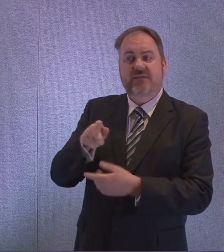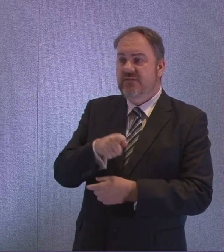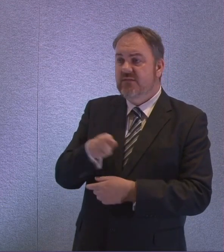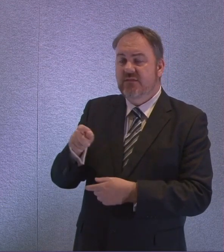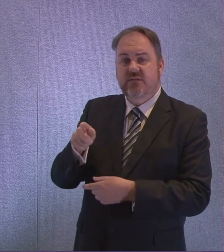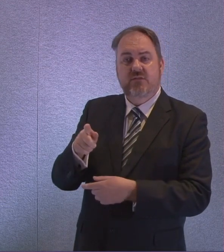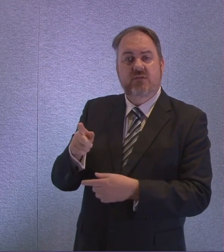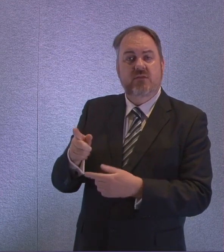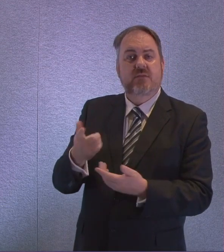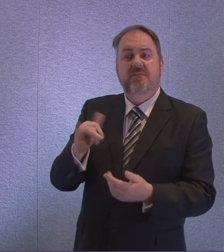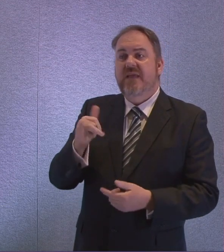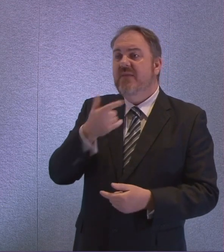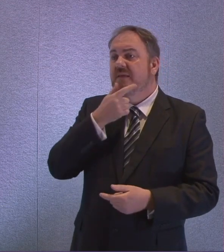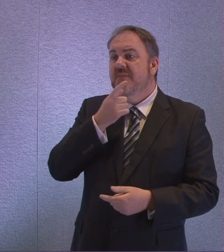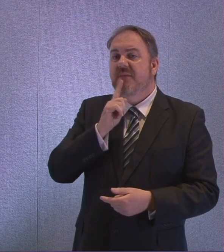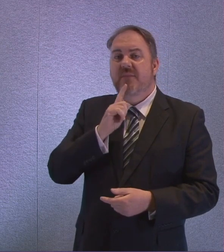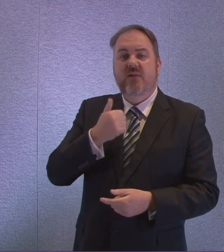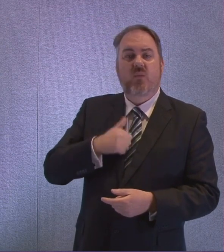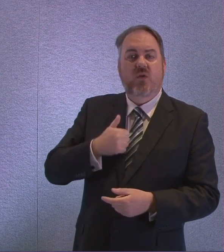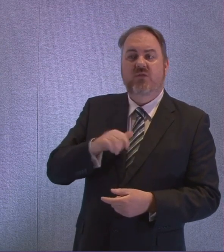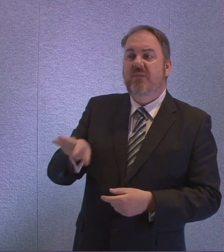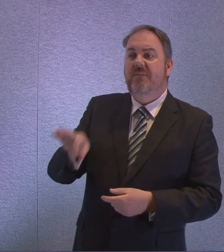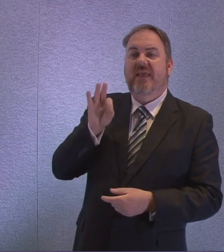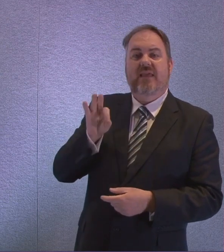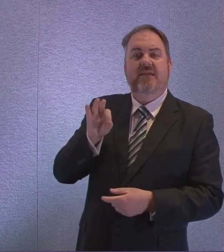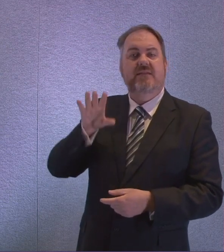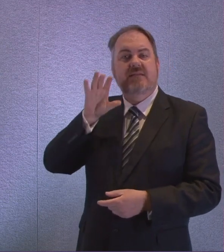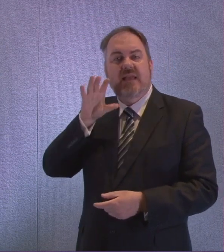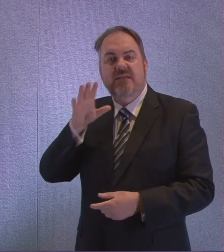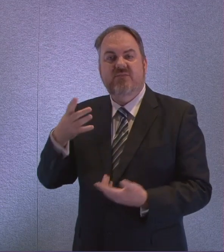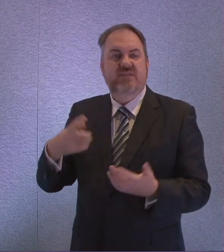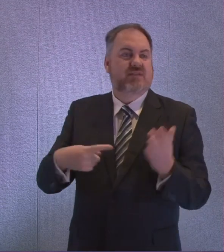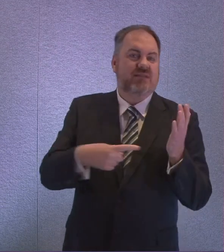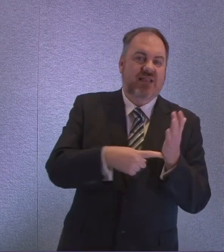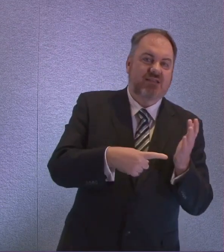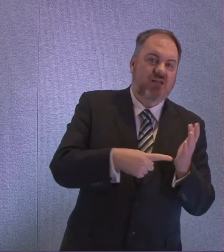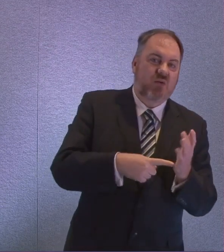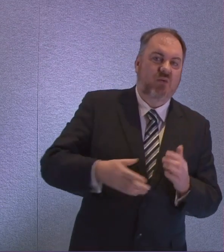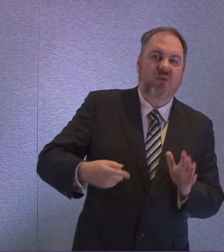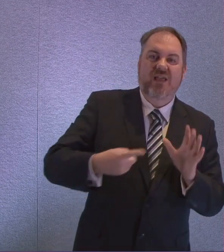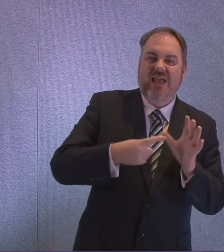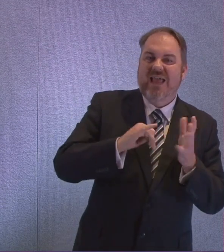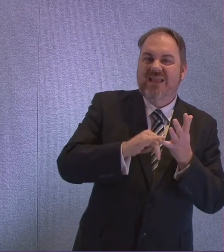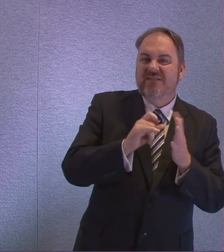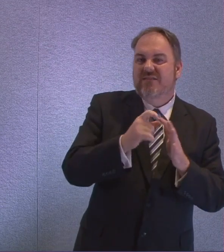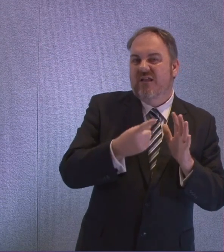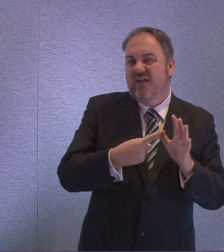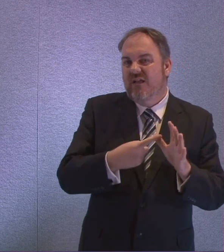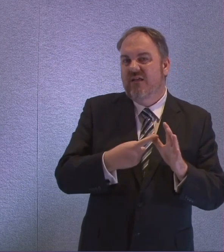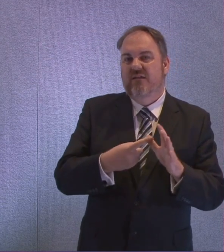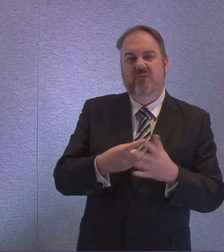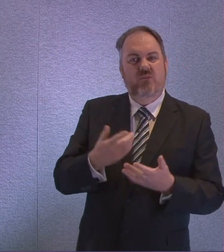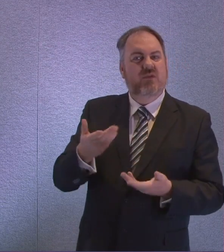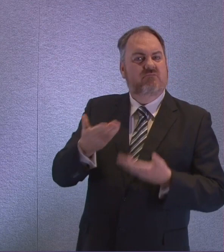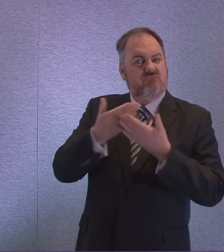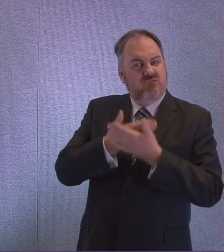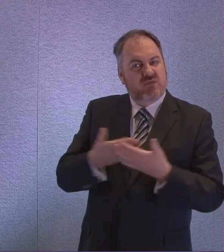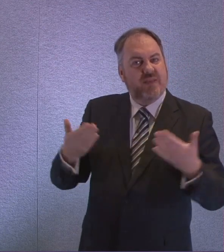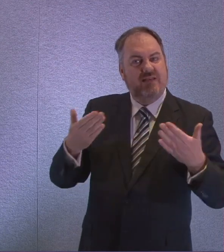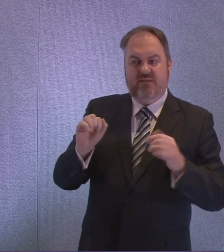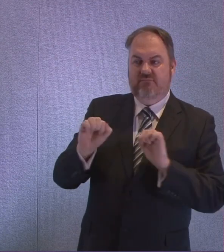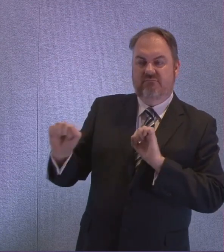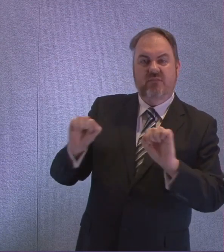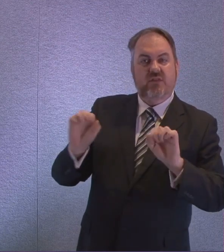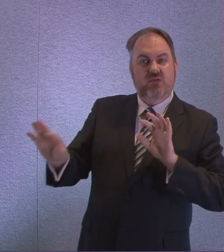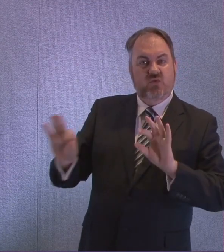via supermarkets of their own choice. And a text will go out to people who've registered from the service, I hope, later